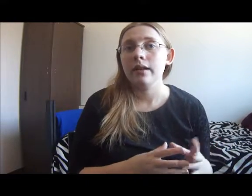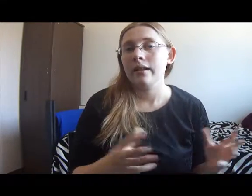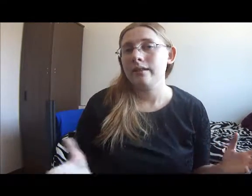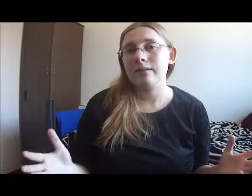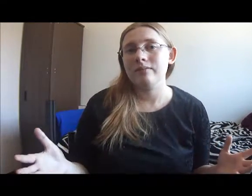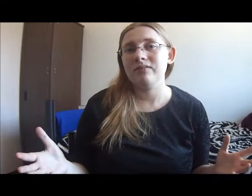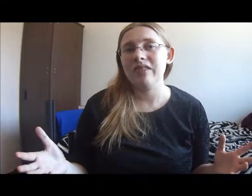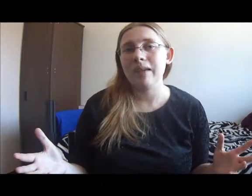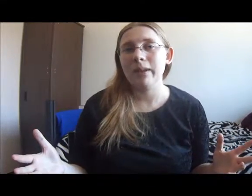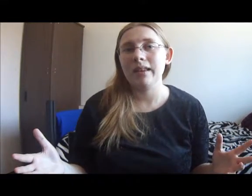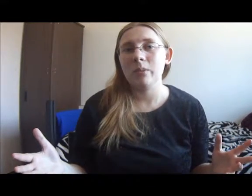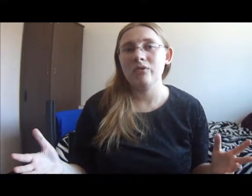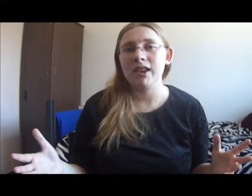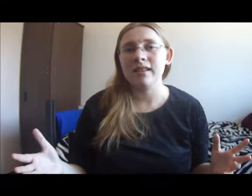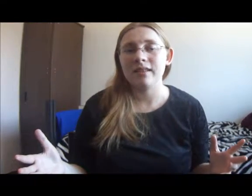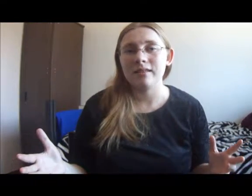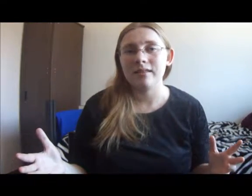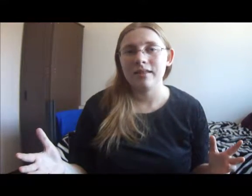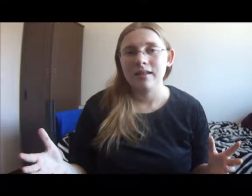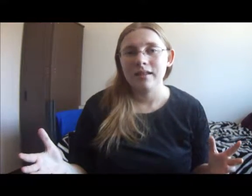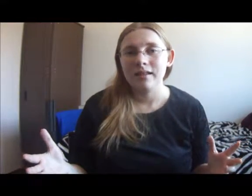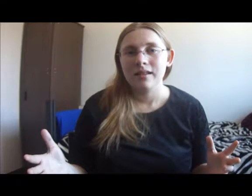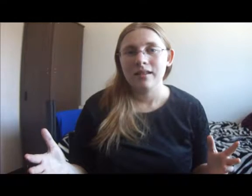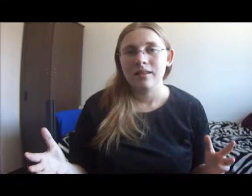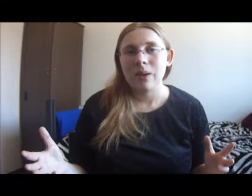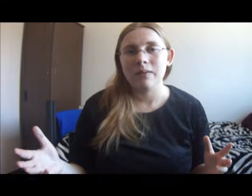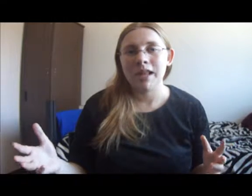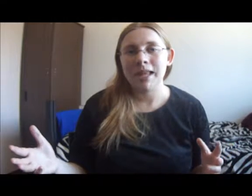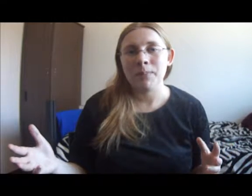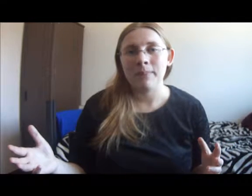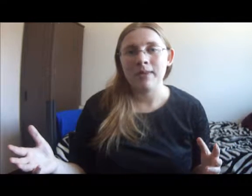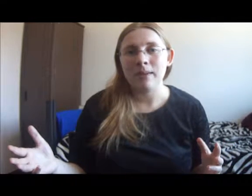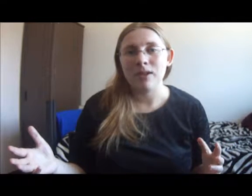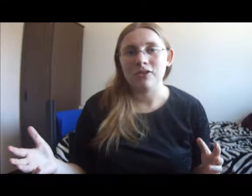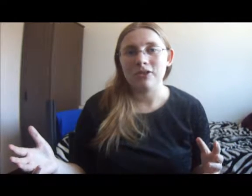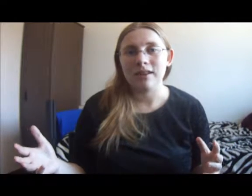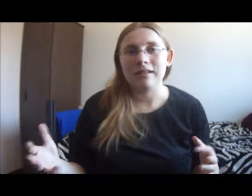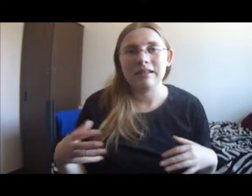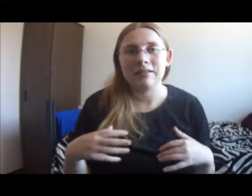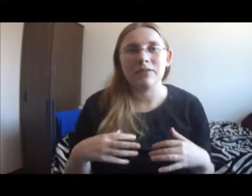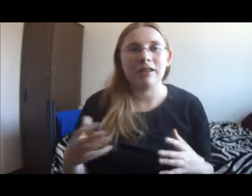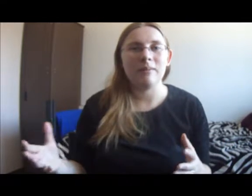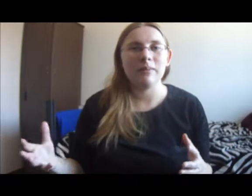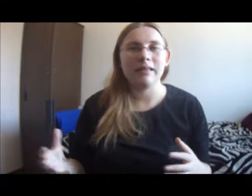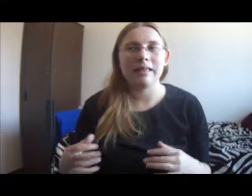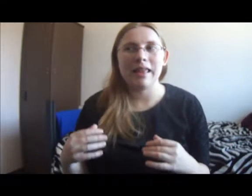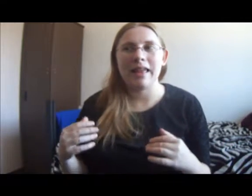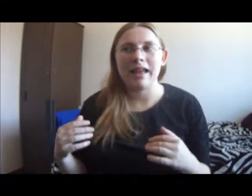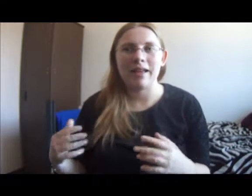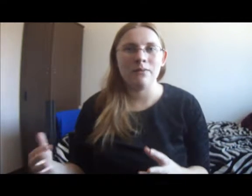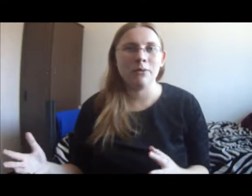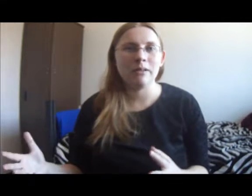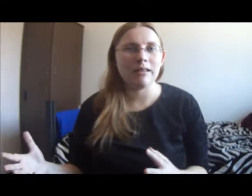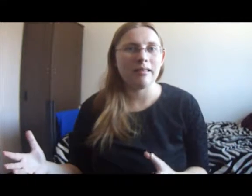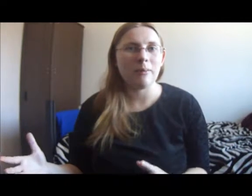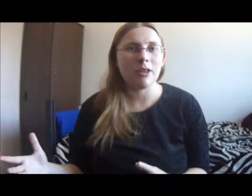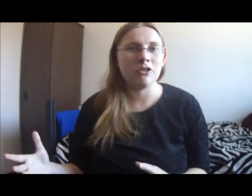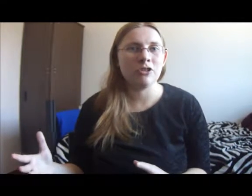It's the same idea with Regulus. You have to keep up this image. And for him he's saying I've ruined this image